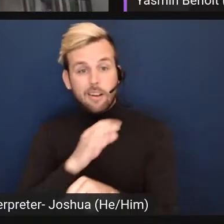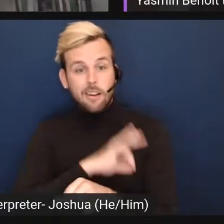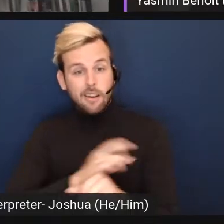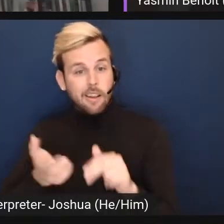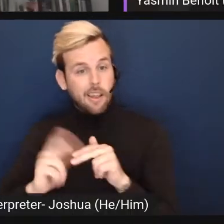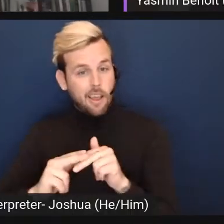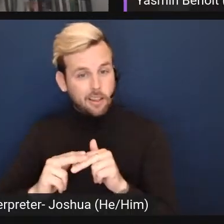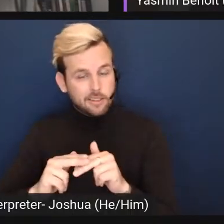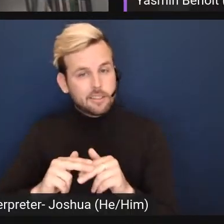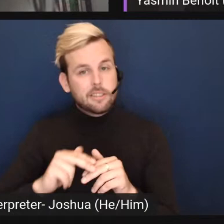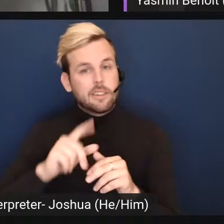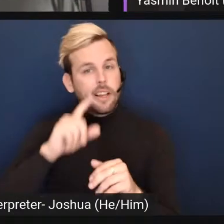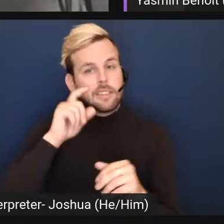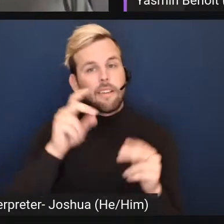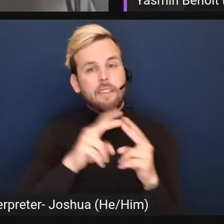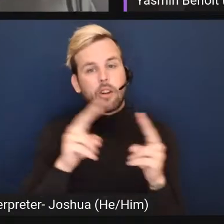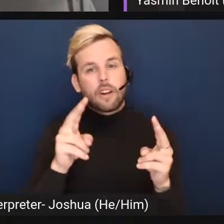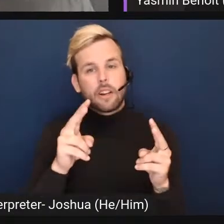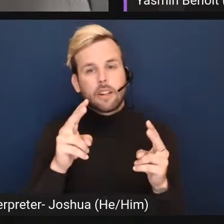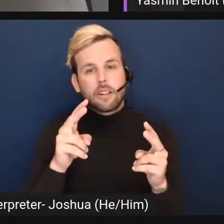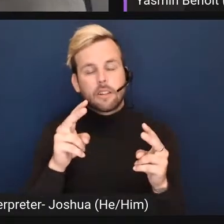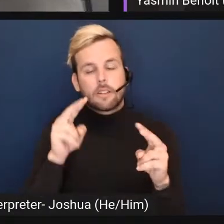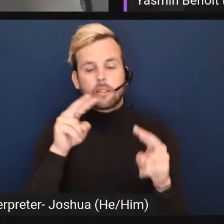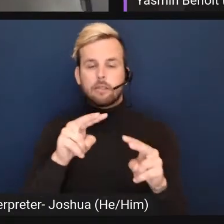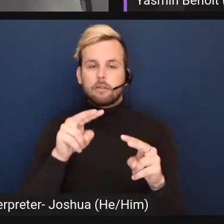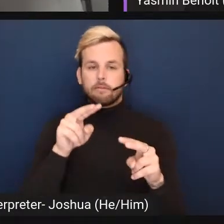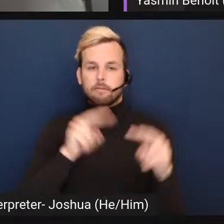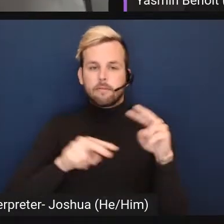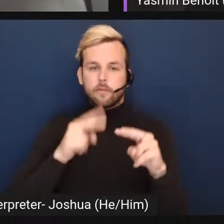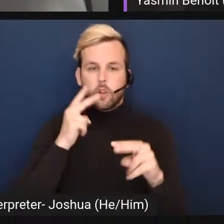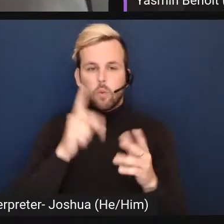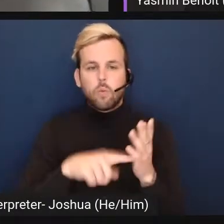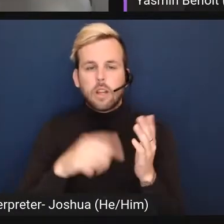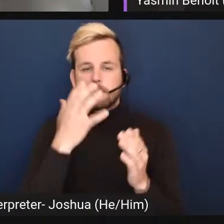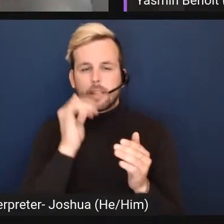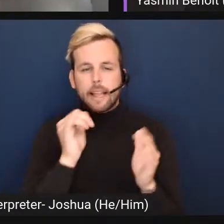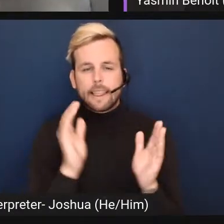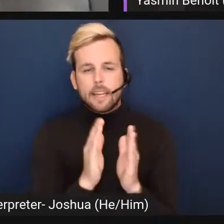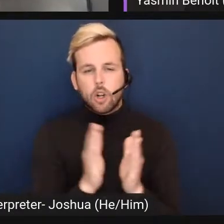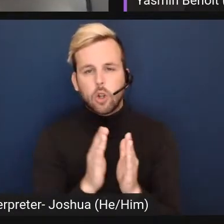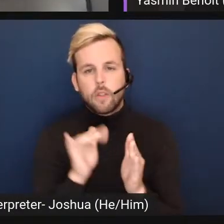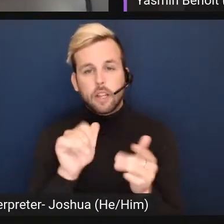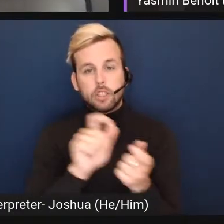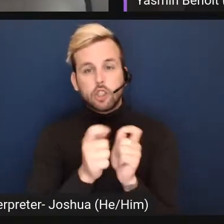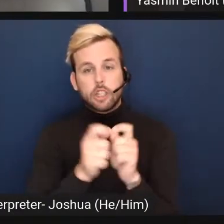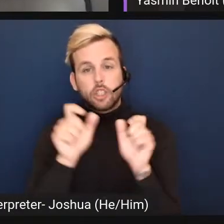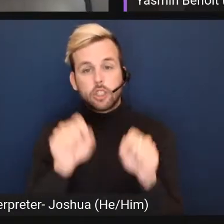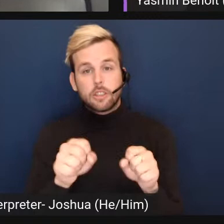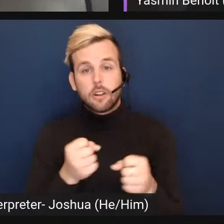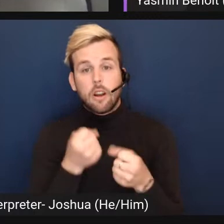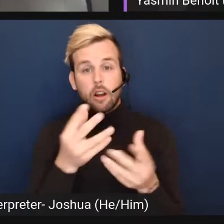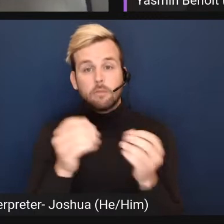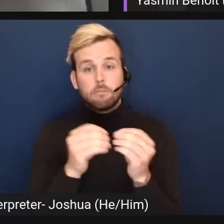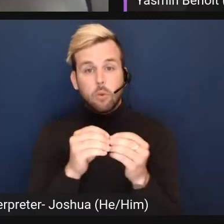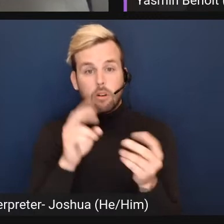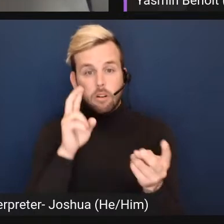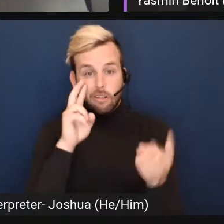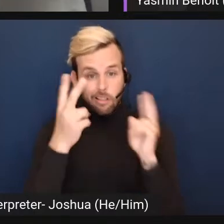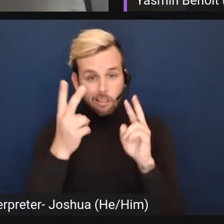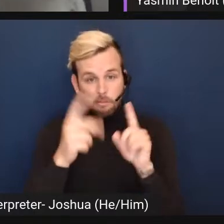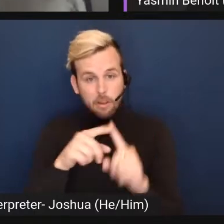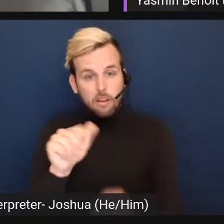there is a very subjective view of what is considered little and that this change could add even more misconceptions about